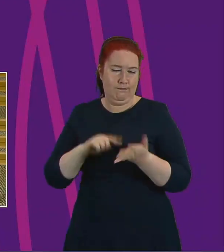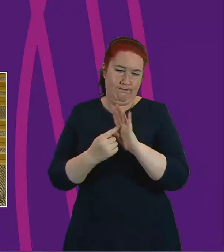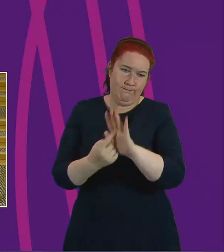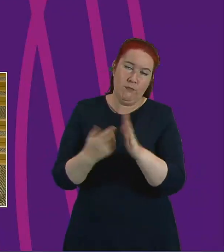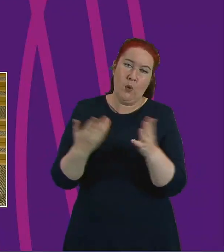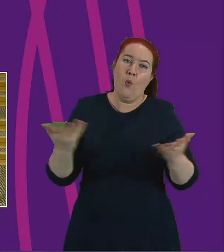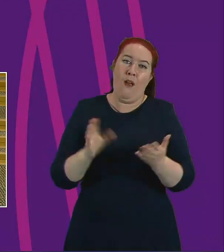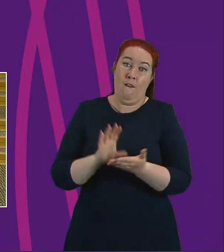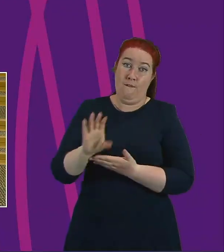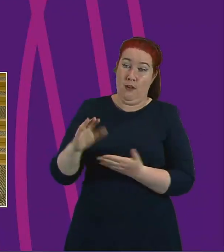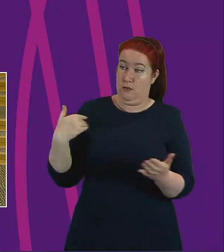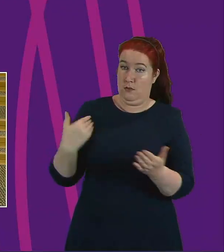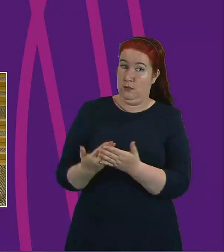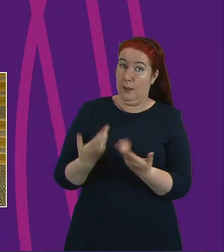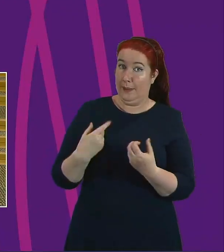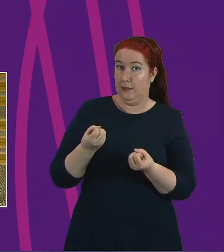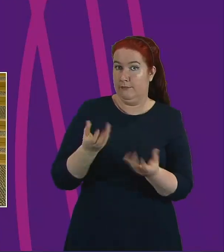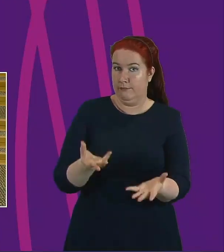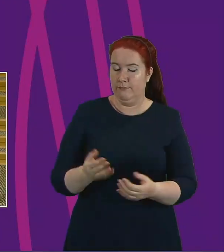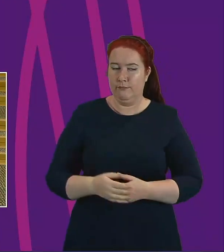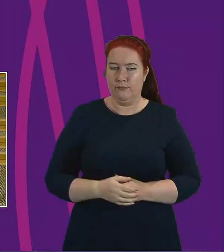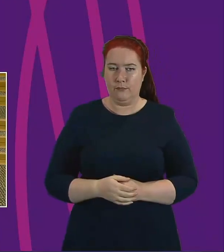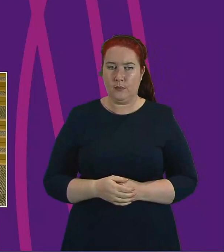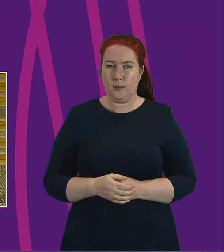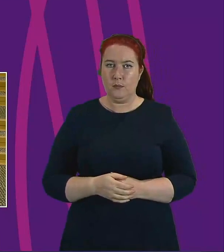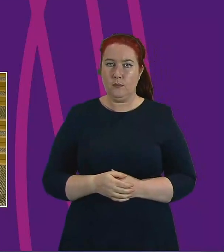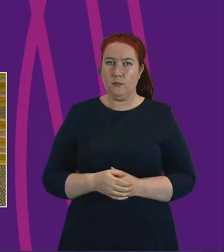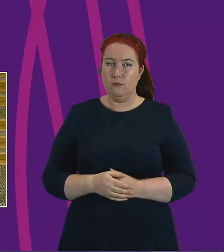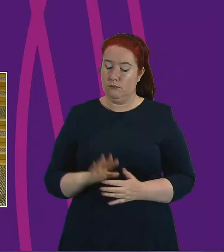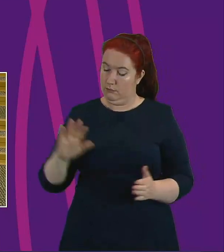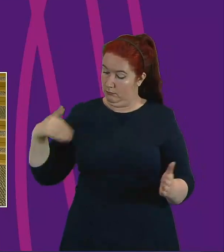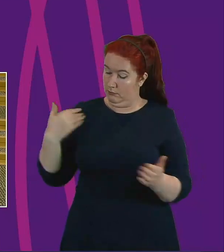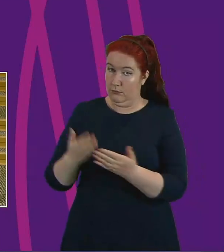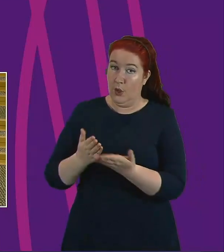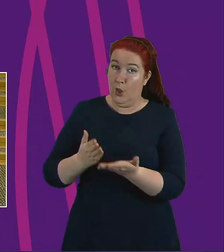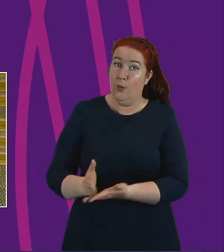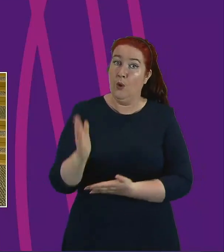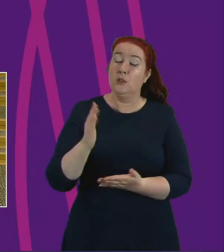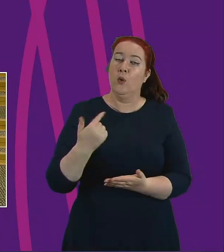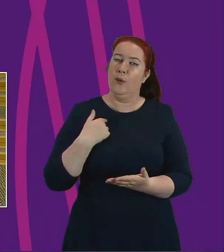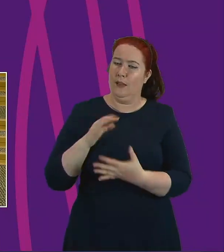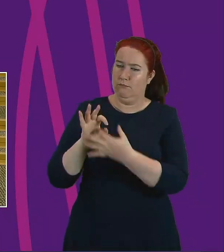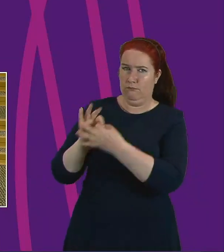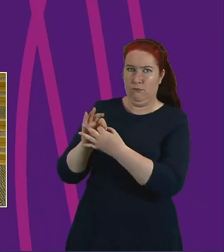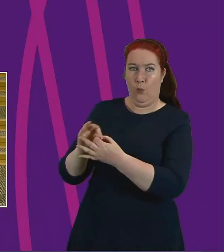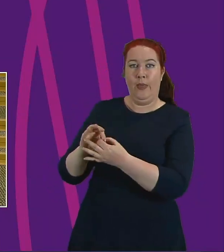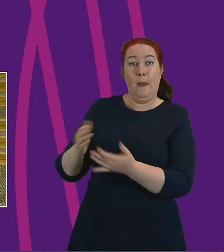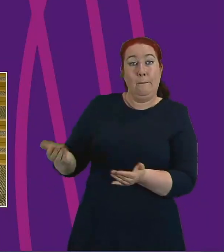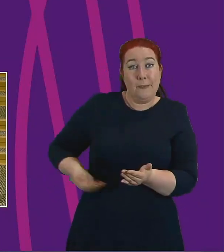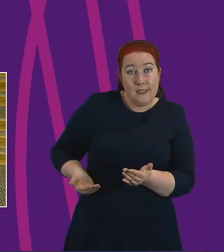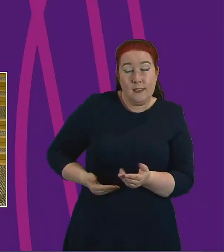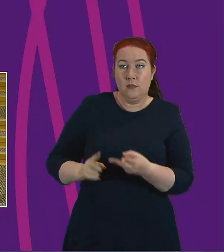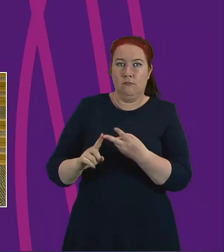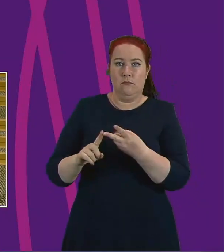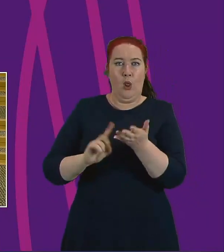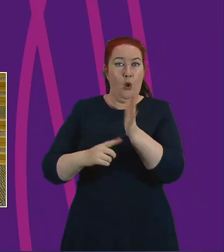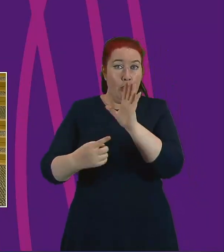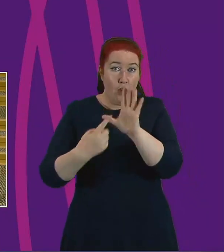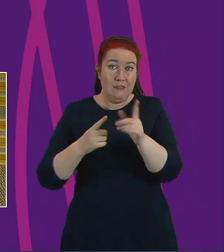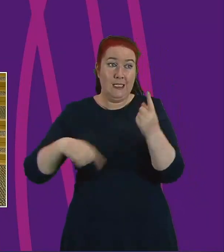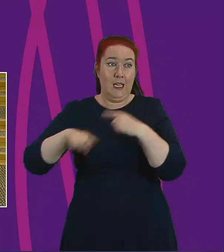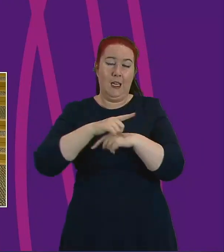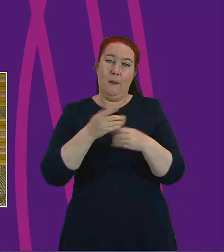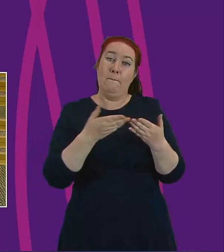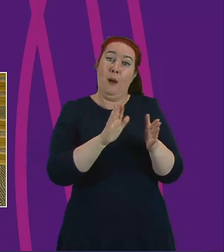what I have described. Throughout we have worked in close partnership with businesses, local authorities and the wider public sector